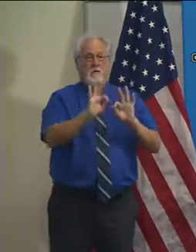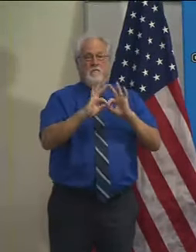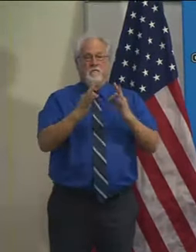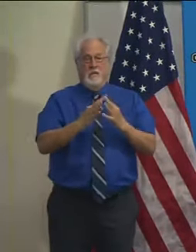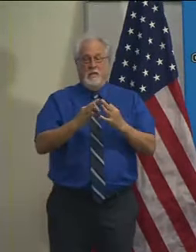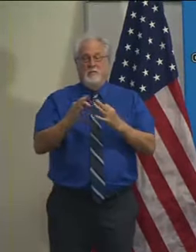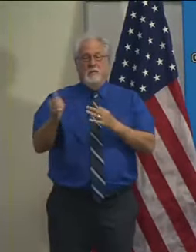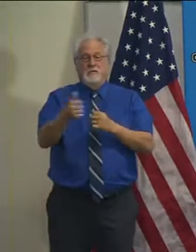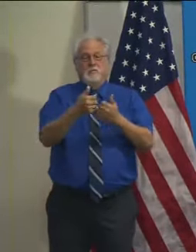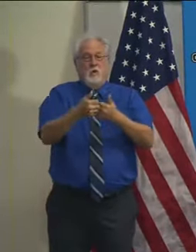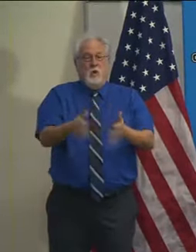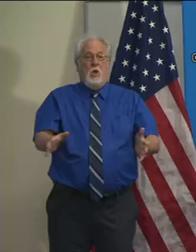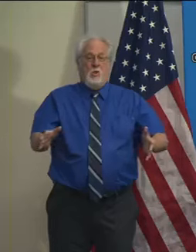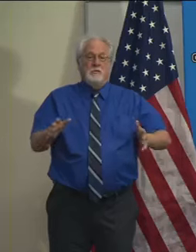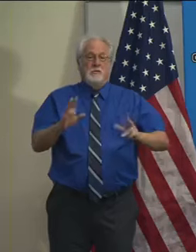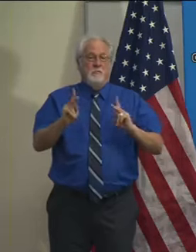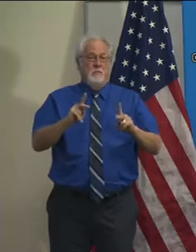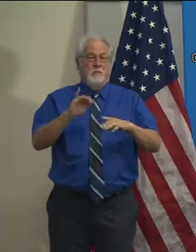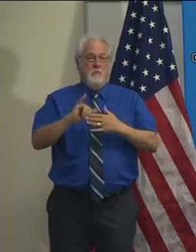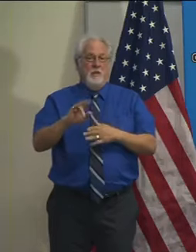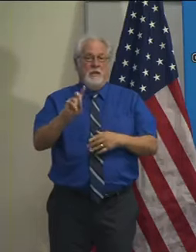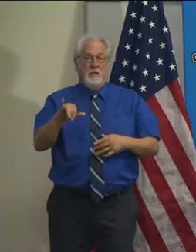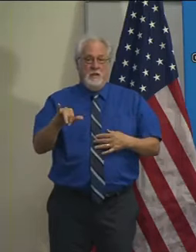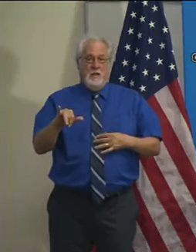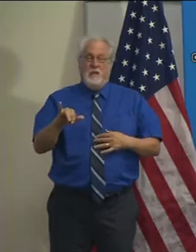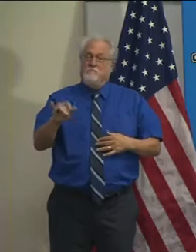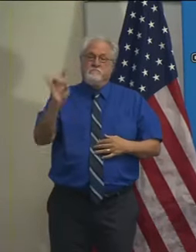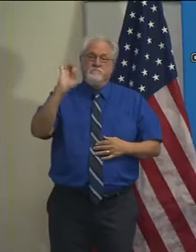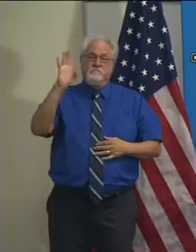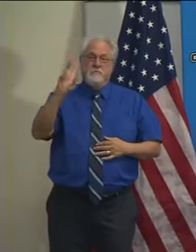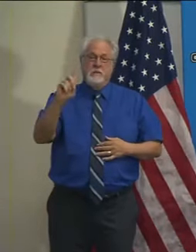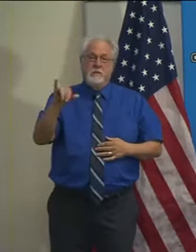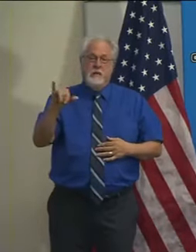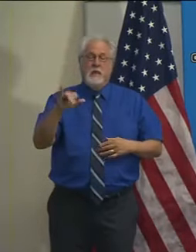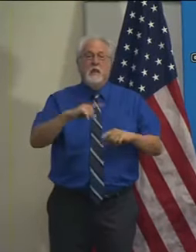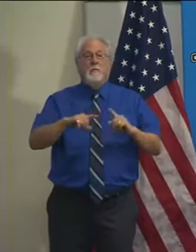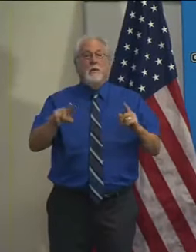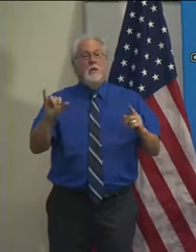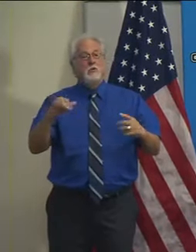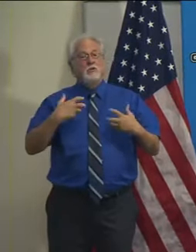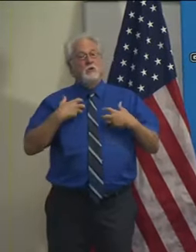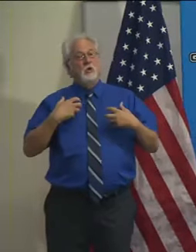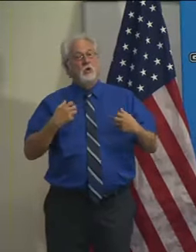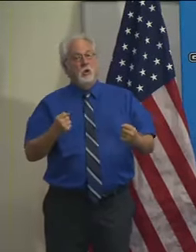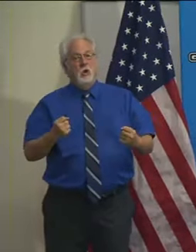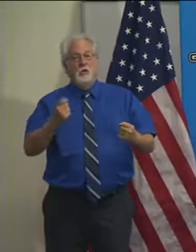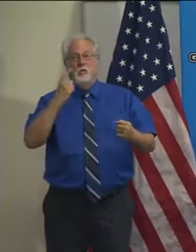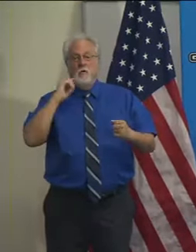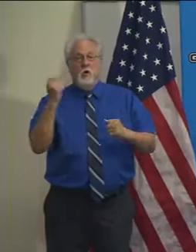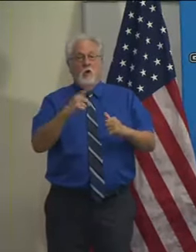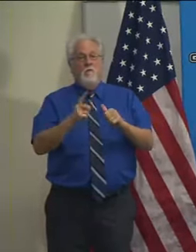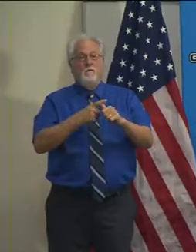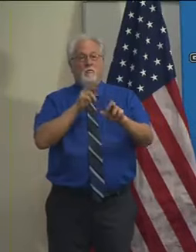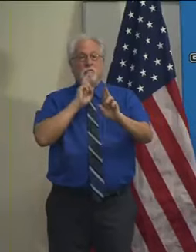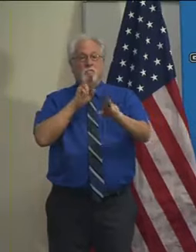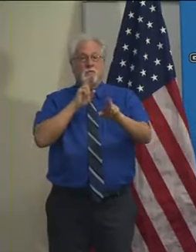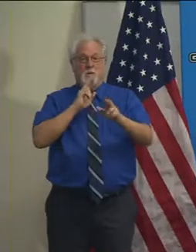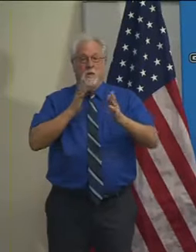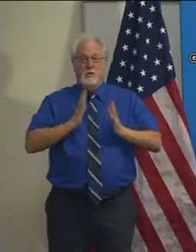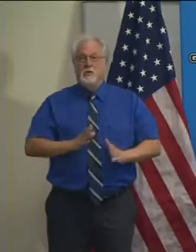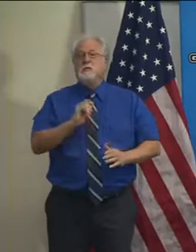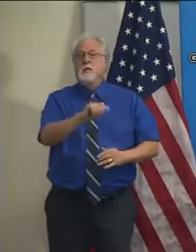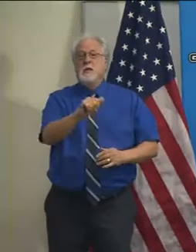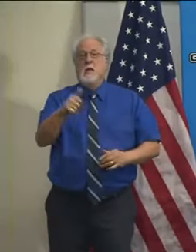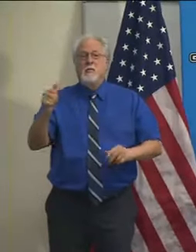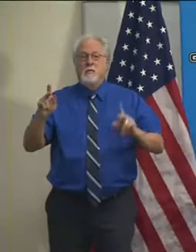lost loved ones on that day, that horrific day, but also the courage of all of the first responders and other